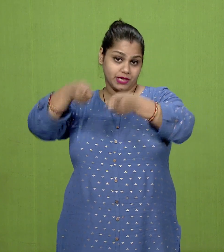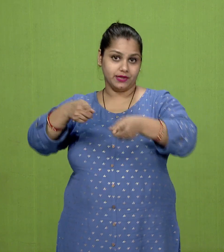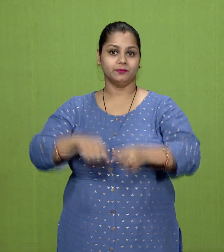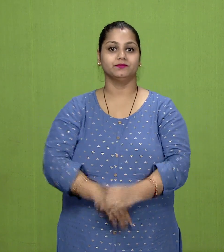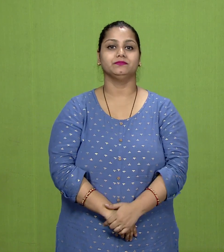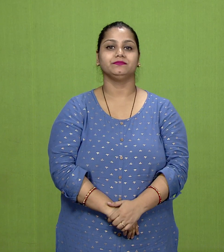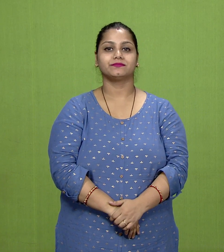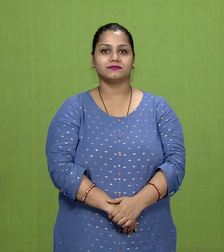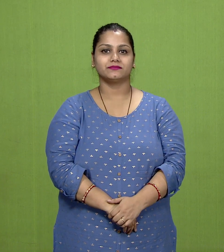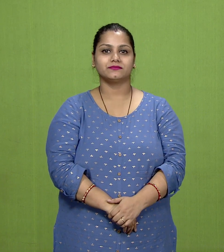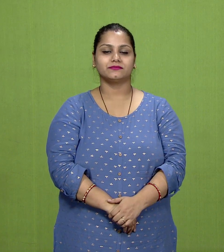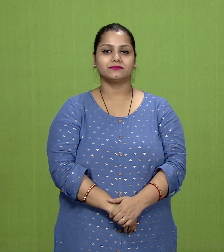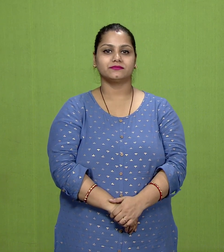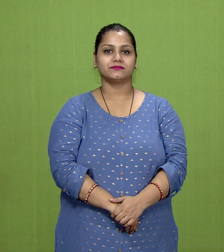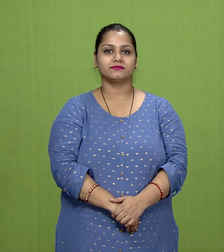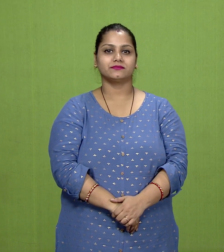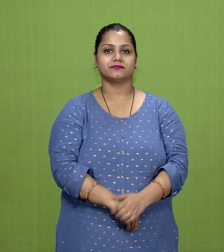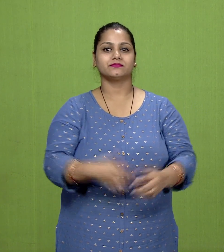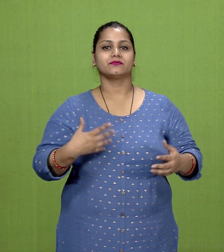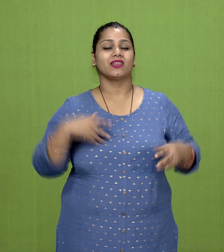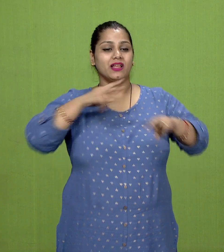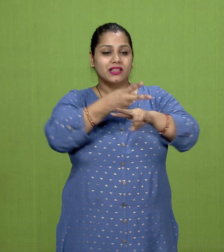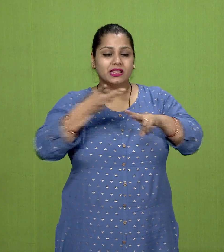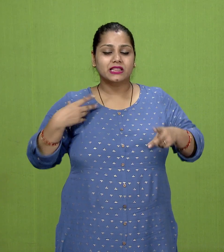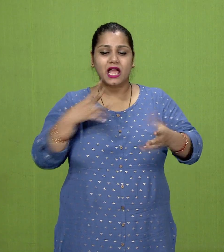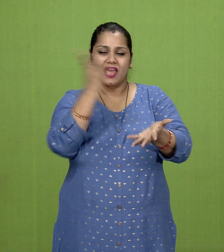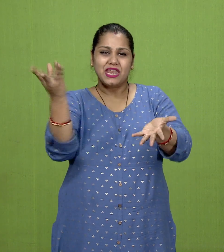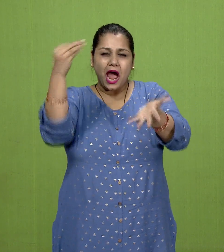There emerged numerous sects